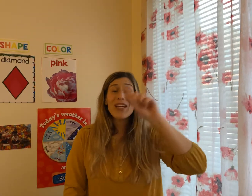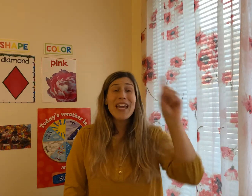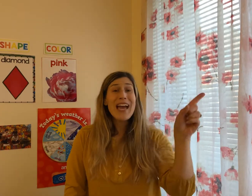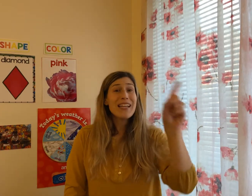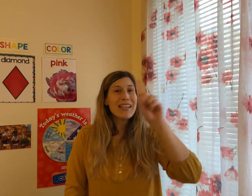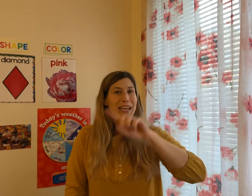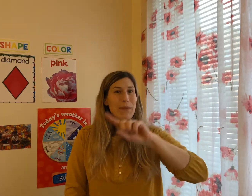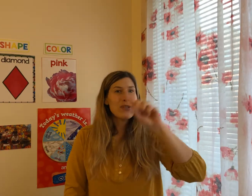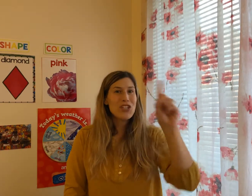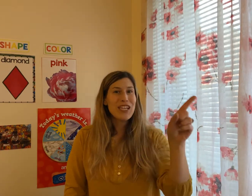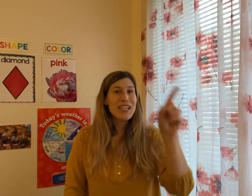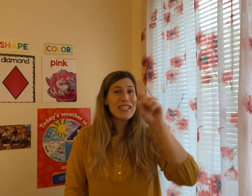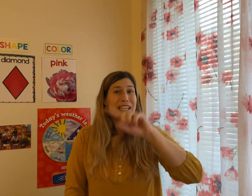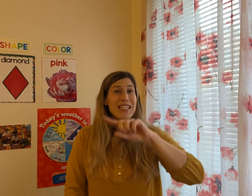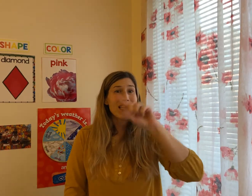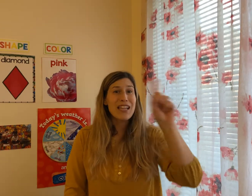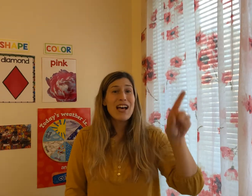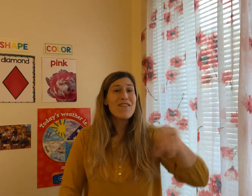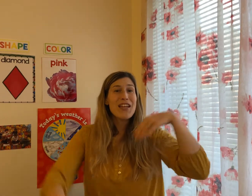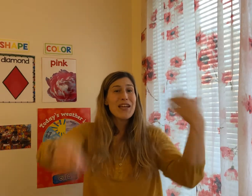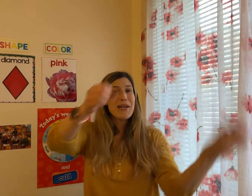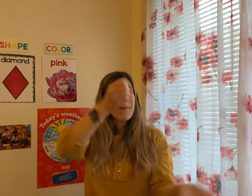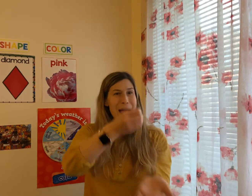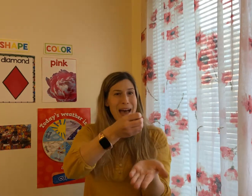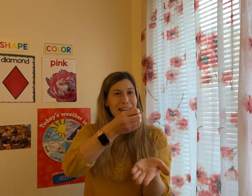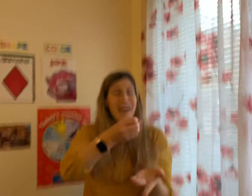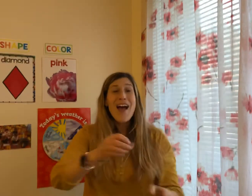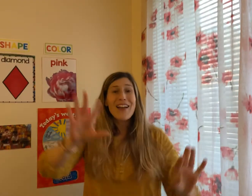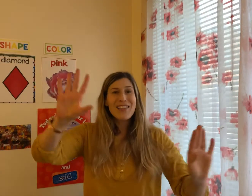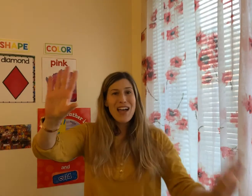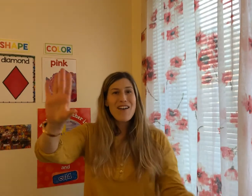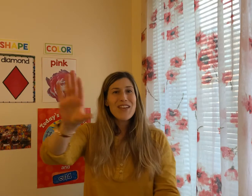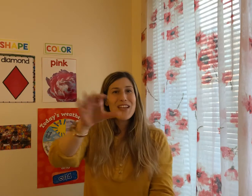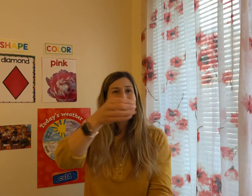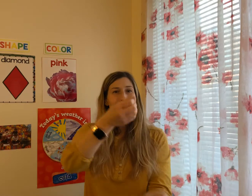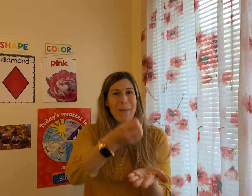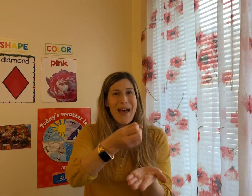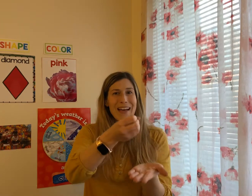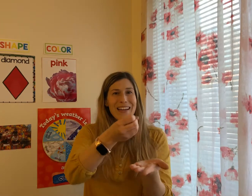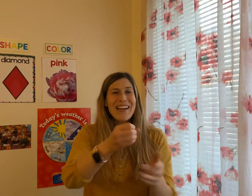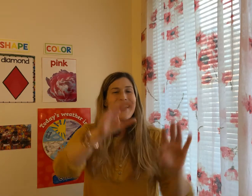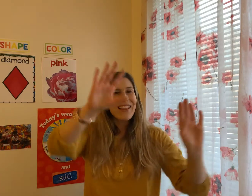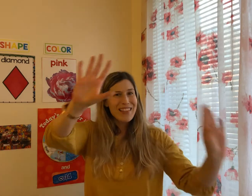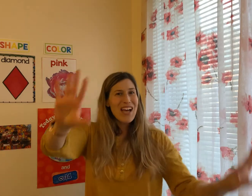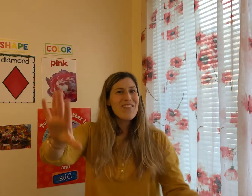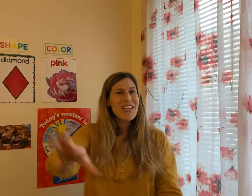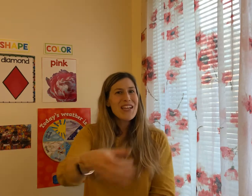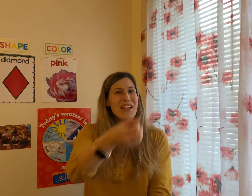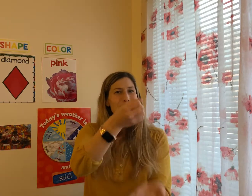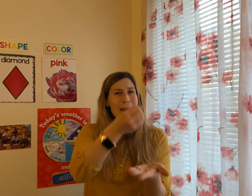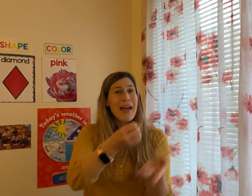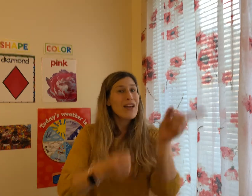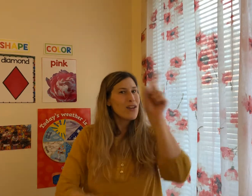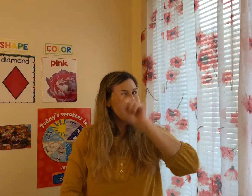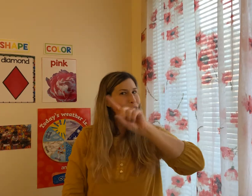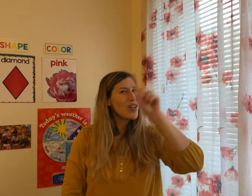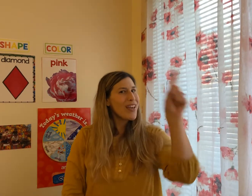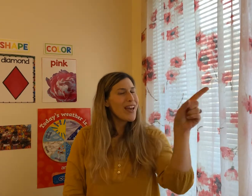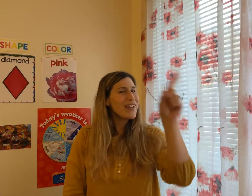you can't keep Jesus love in a bag, love in a bag, love in a bag. No, you can't